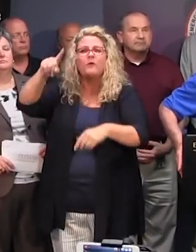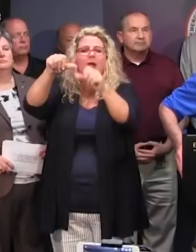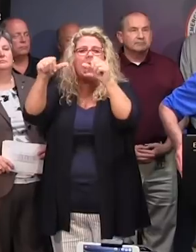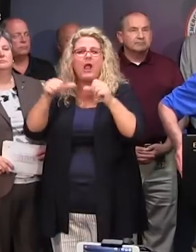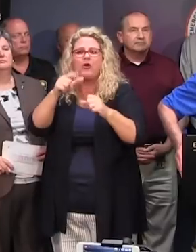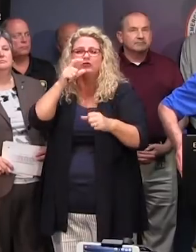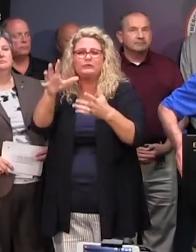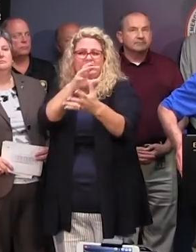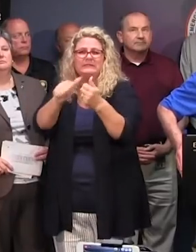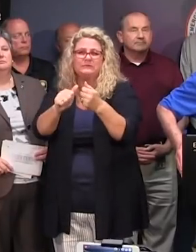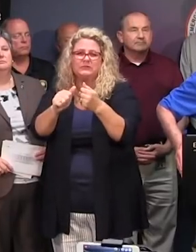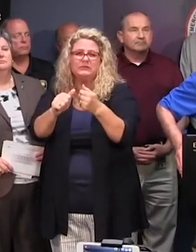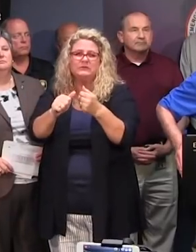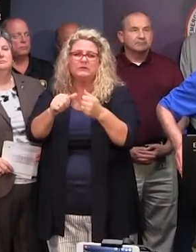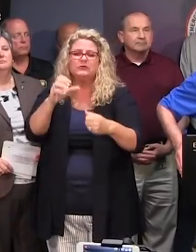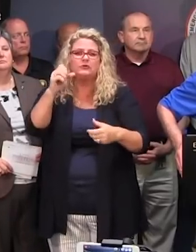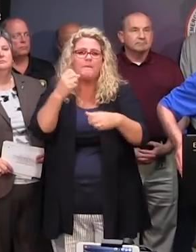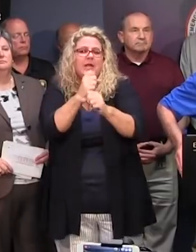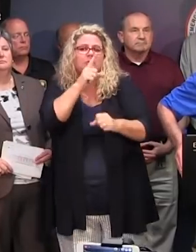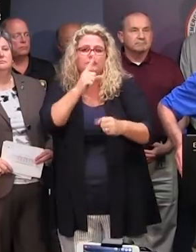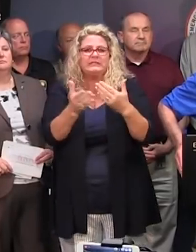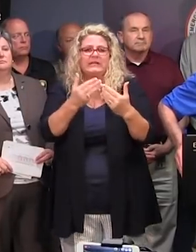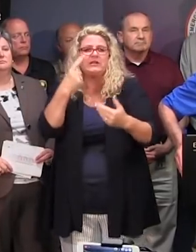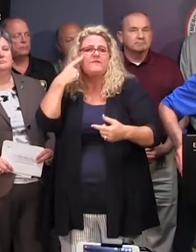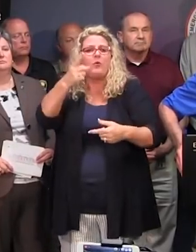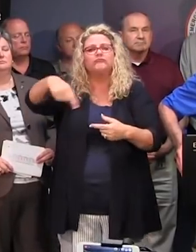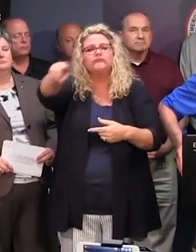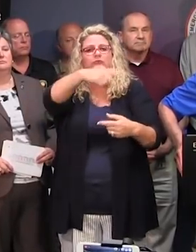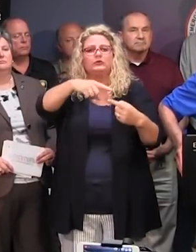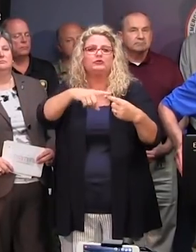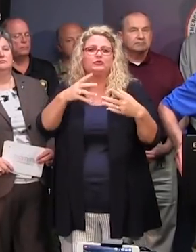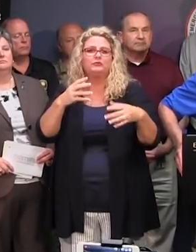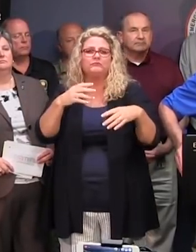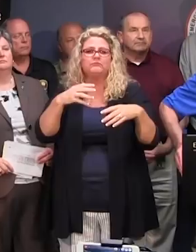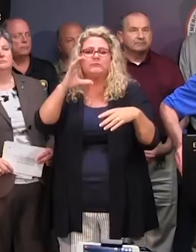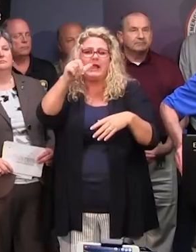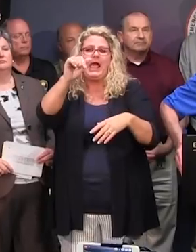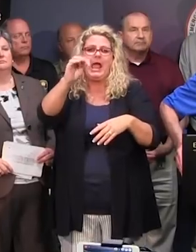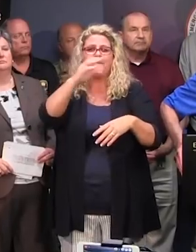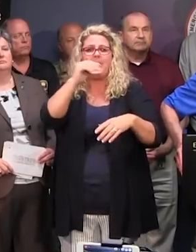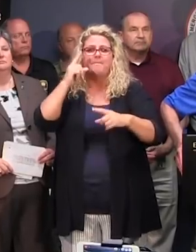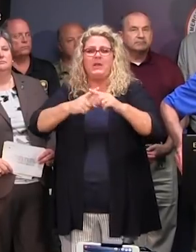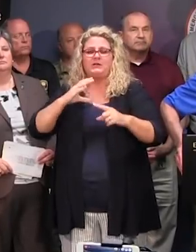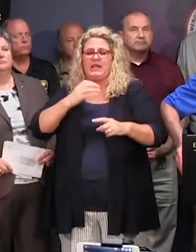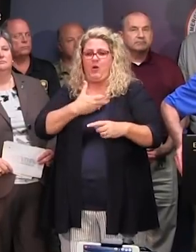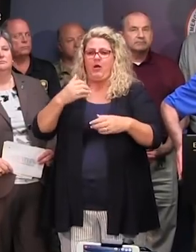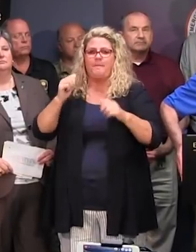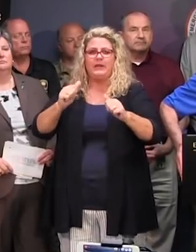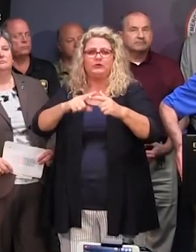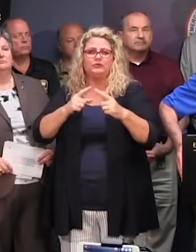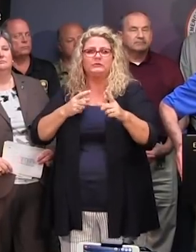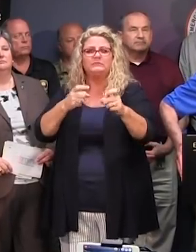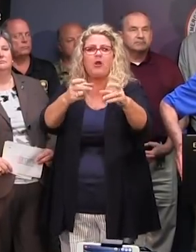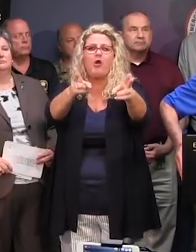can gather and citizens can speed up the claims process. Any citizen that has an issue with an